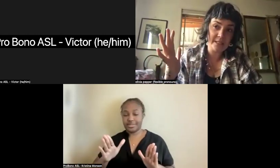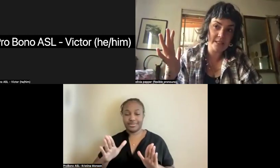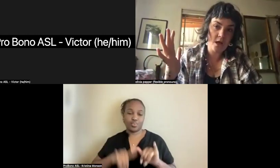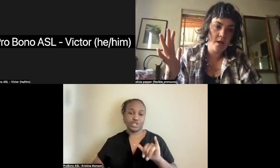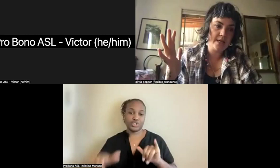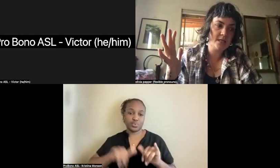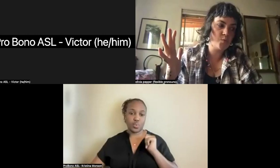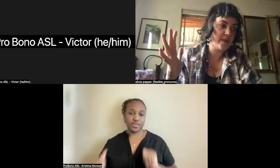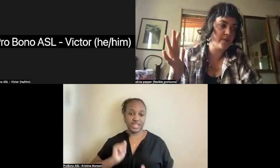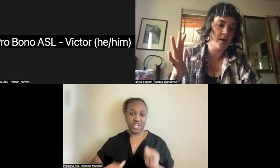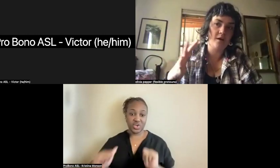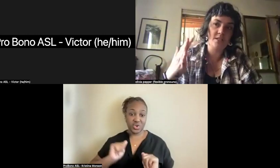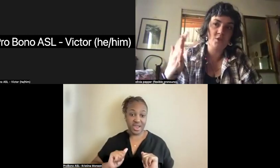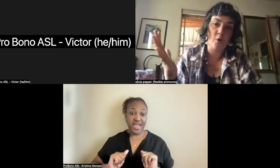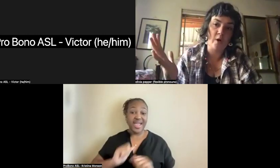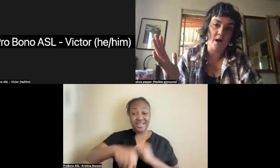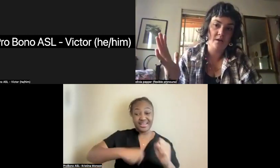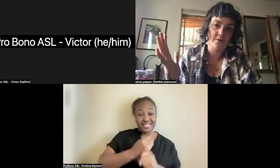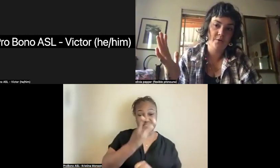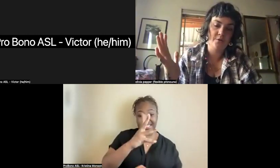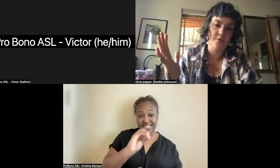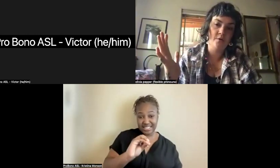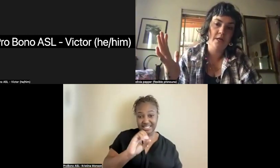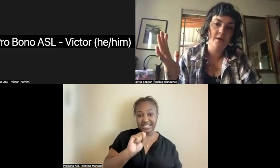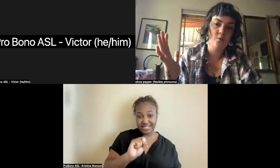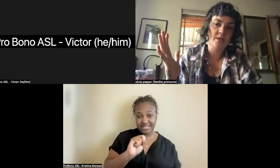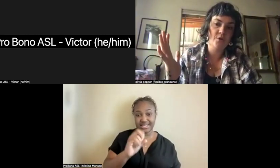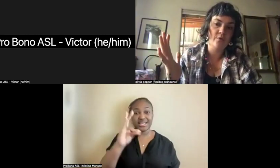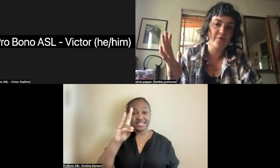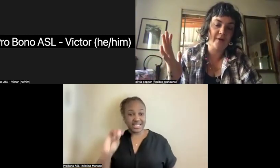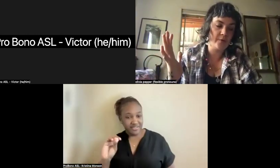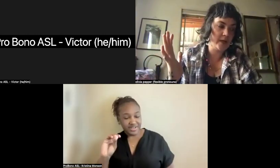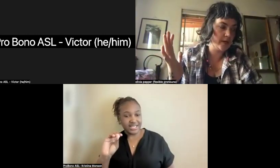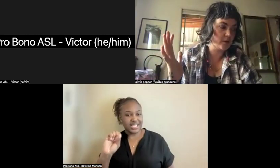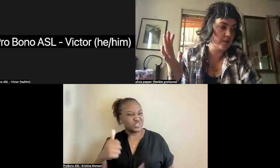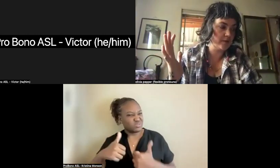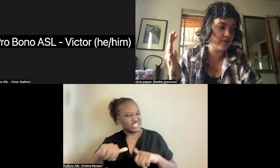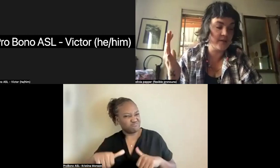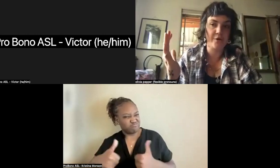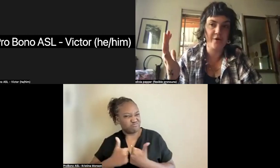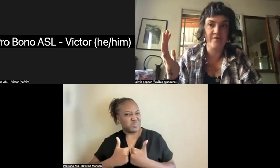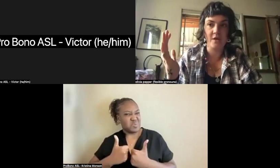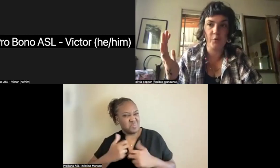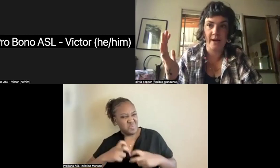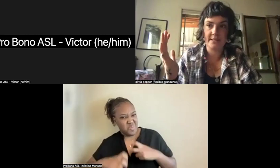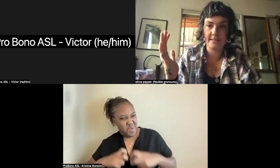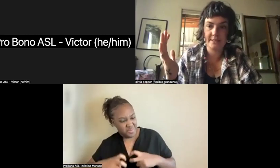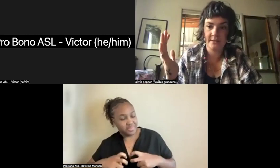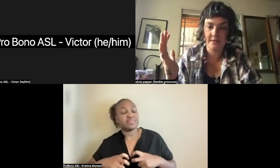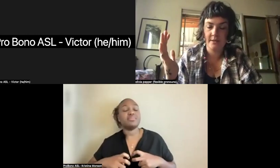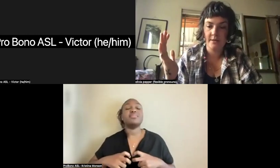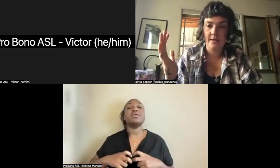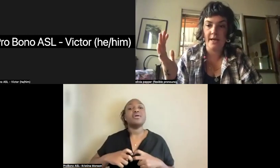70s is with Augusto Boal, who was known for founding what is called the Theater of the Oppressed.